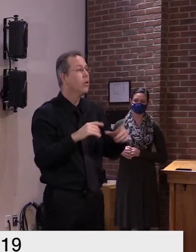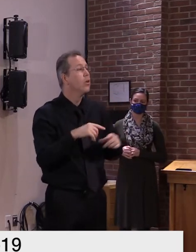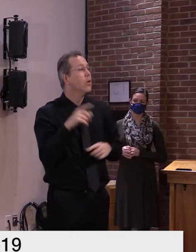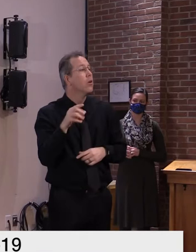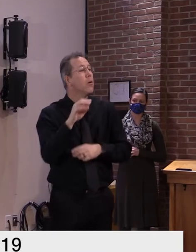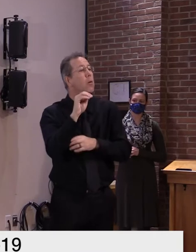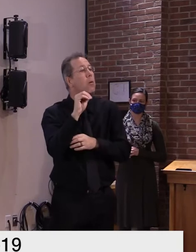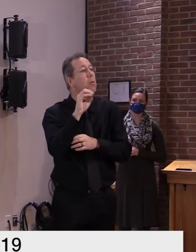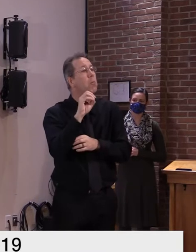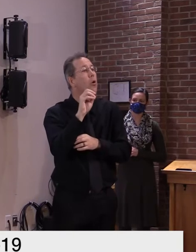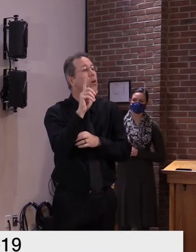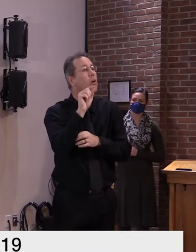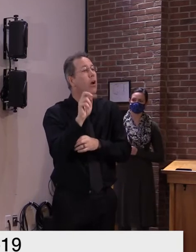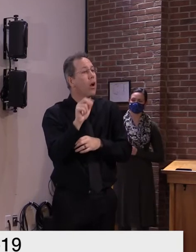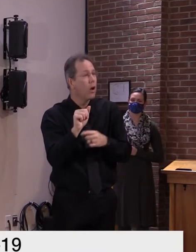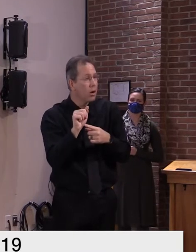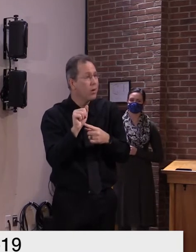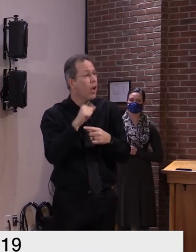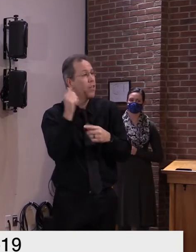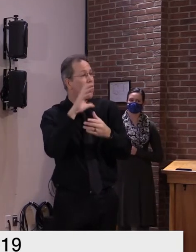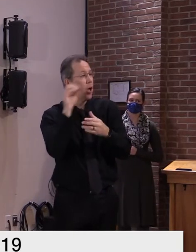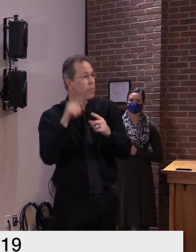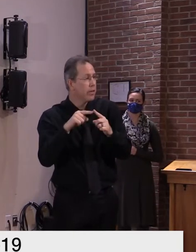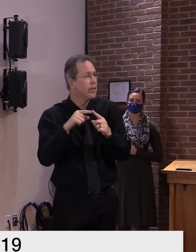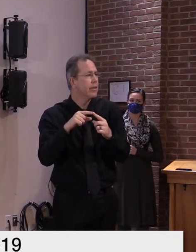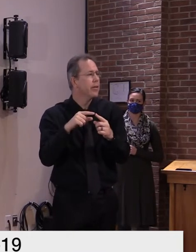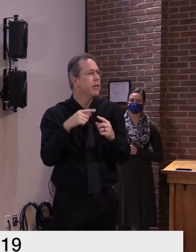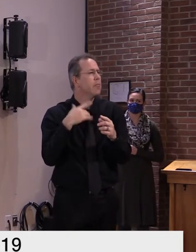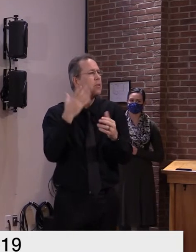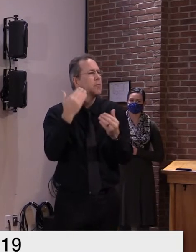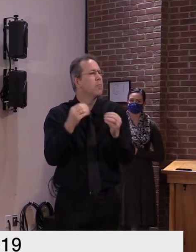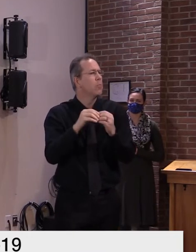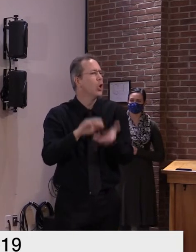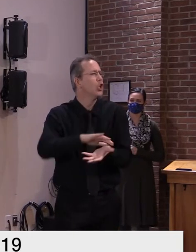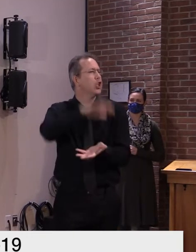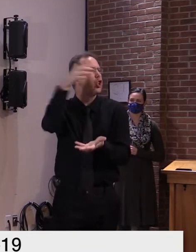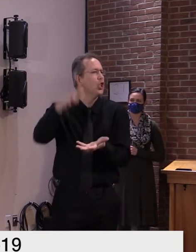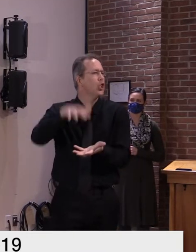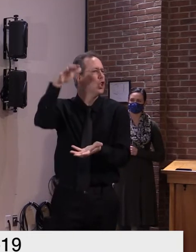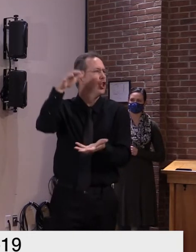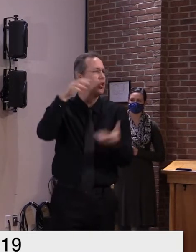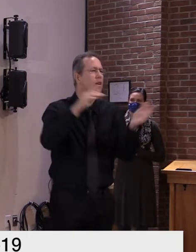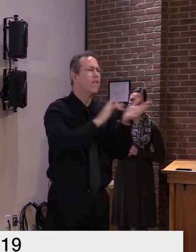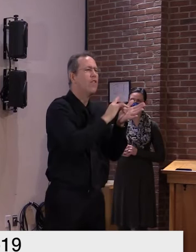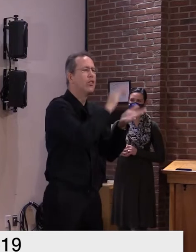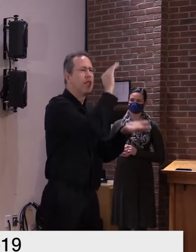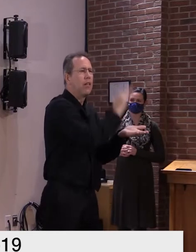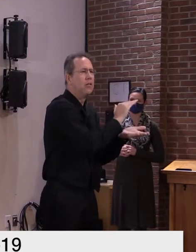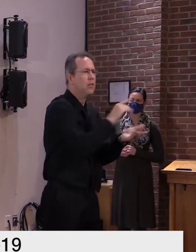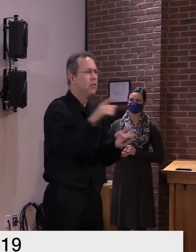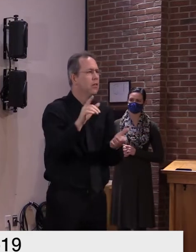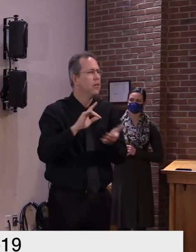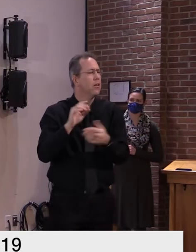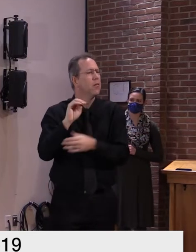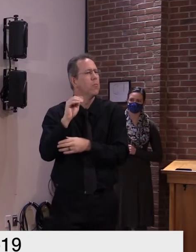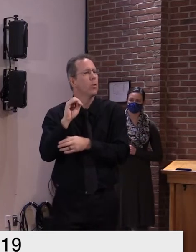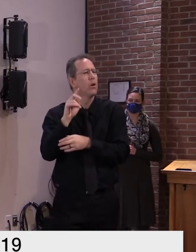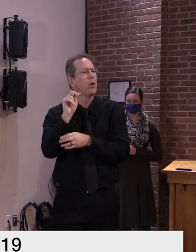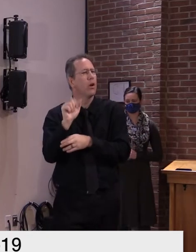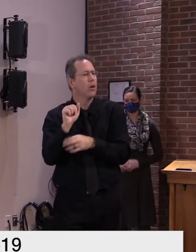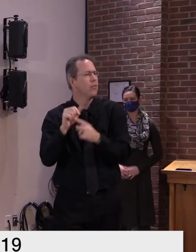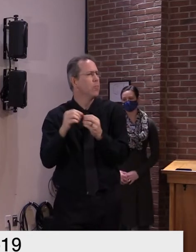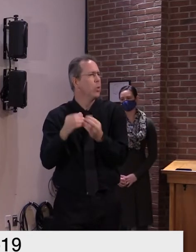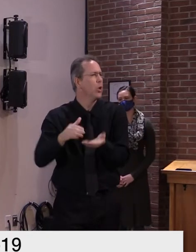even more doses than when we have a pfizer uh in terms of what's ready to be deployed uh